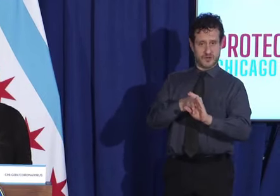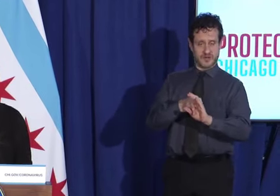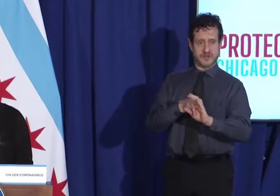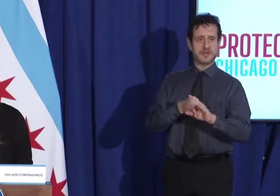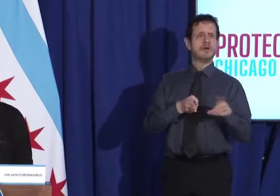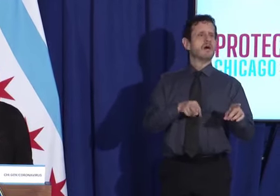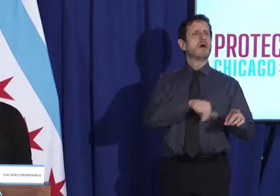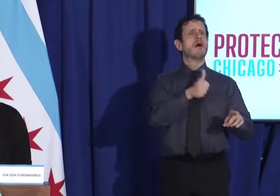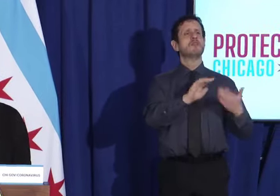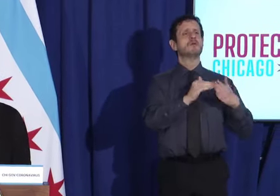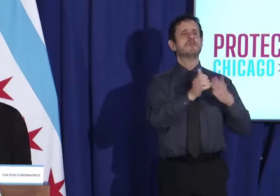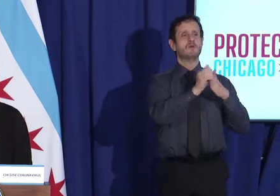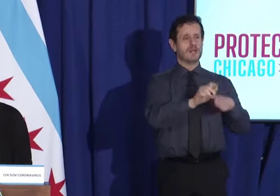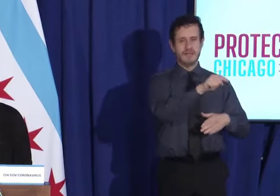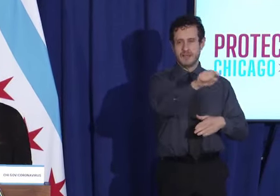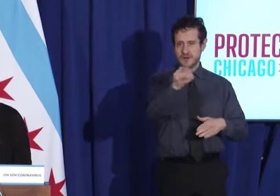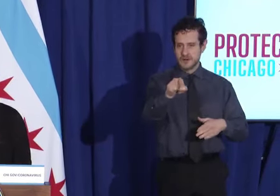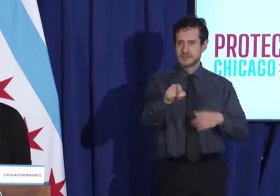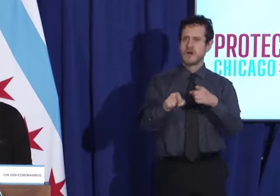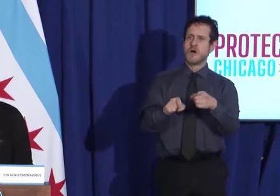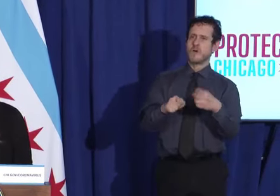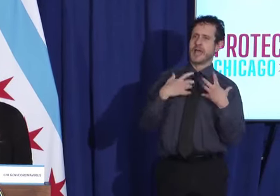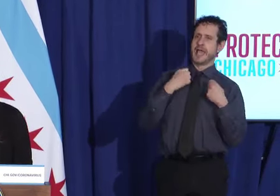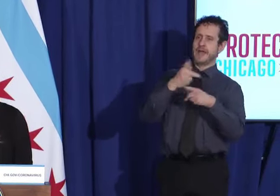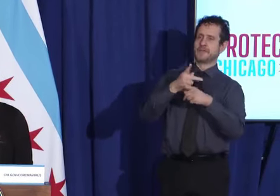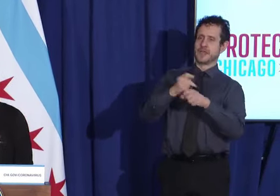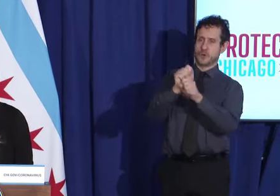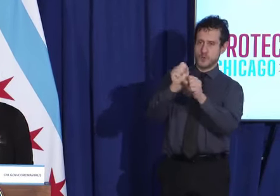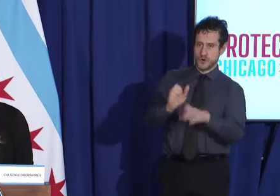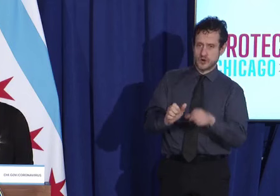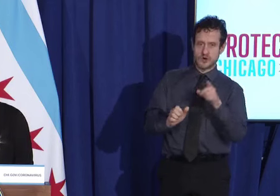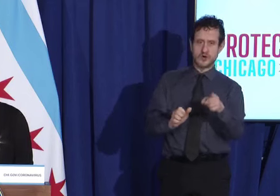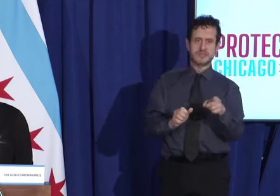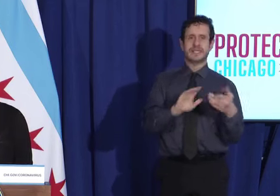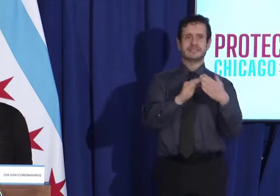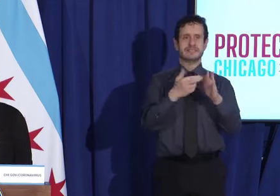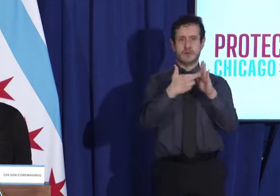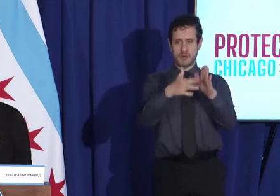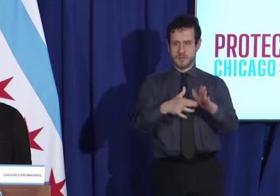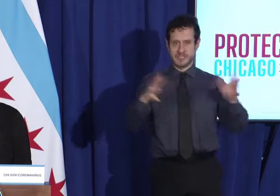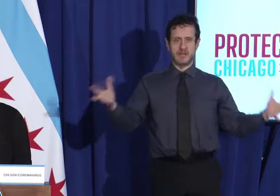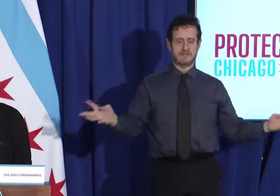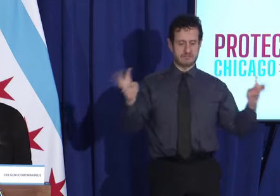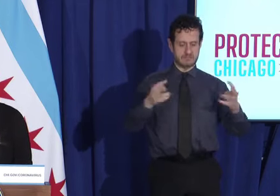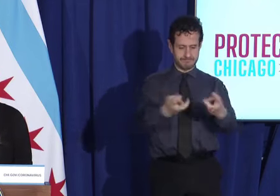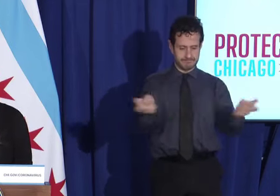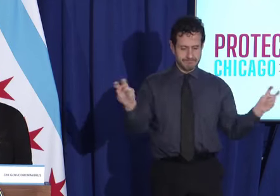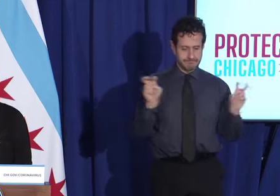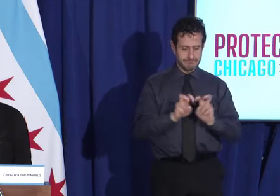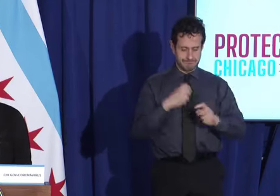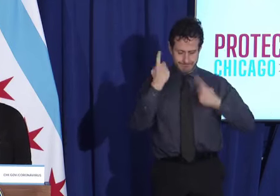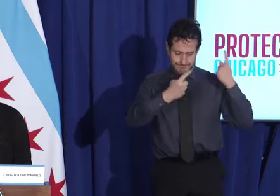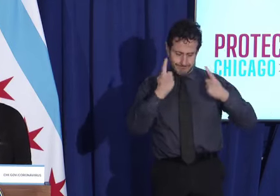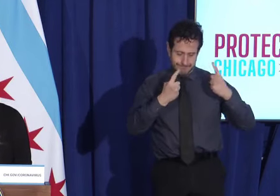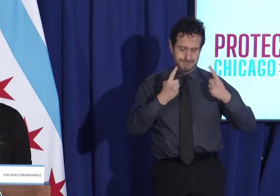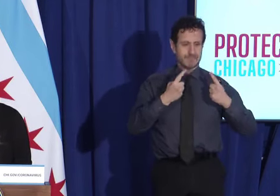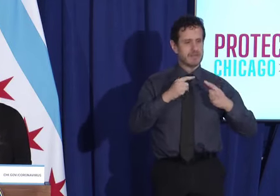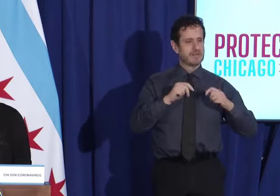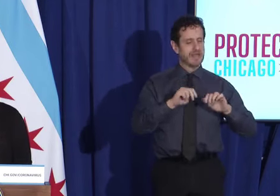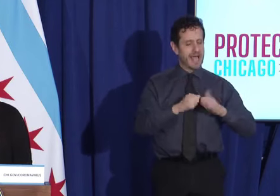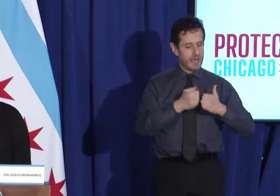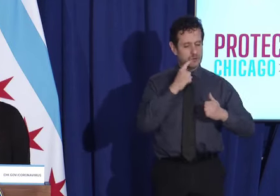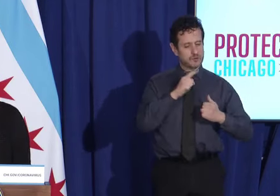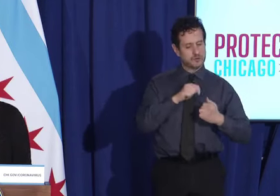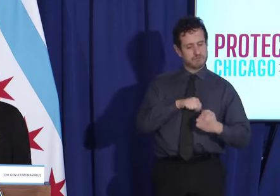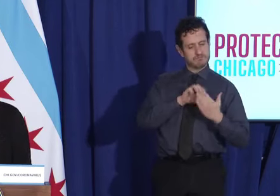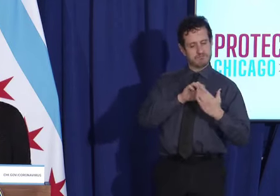leaders, healthcare providers, and city representatives to create strategies and rapidly respond